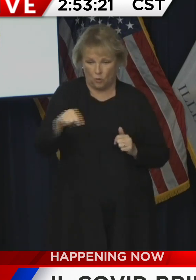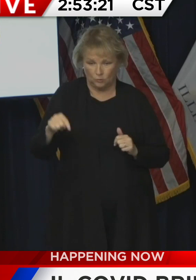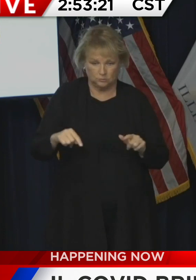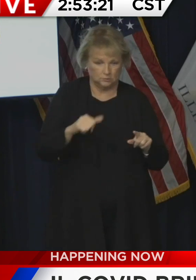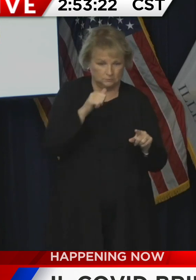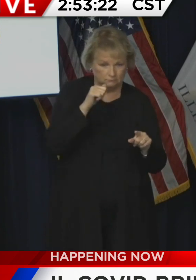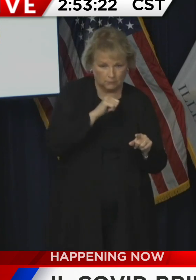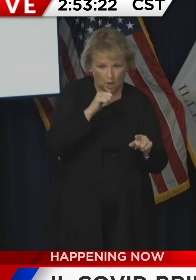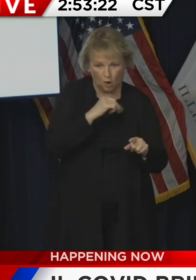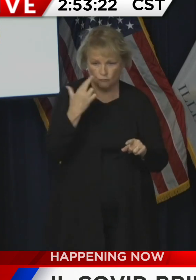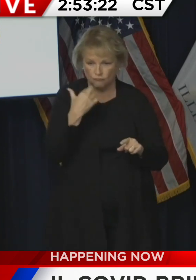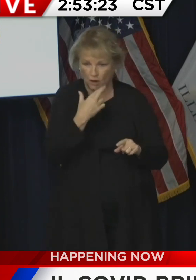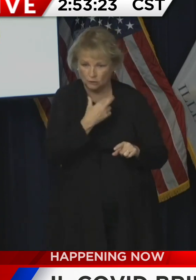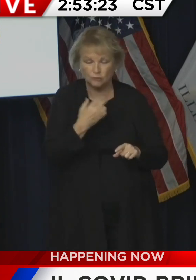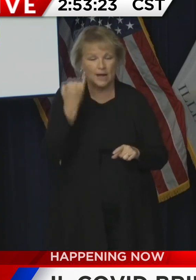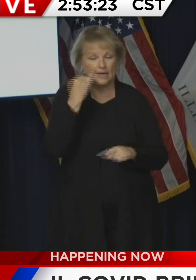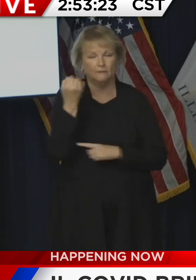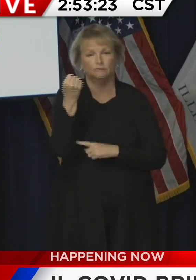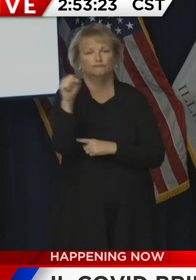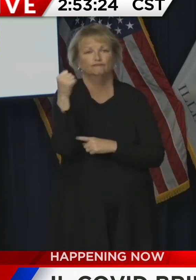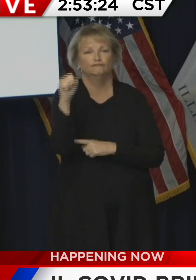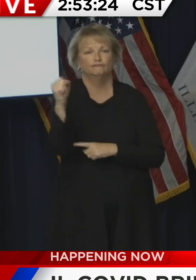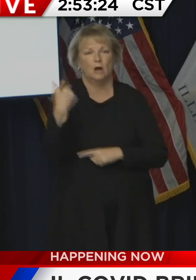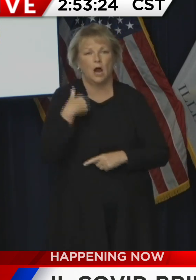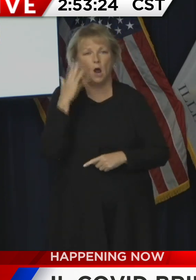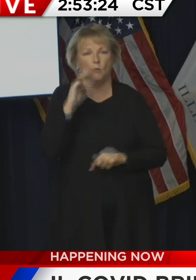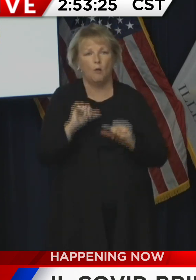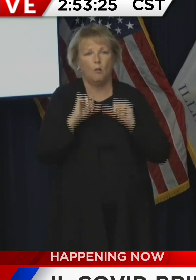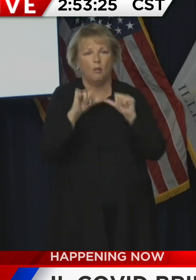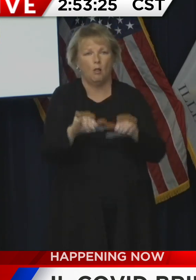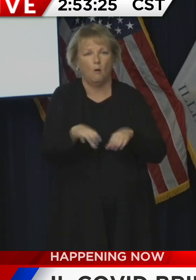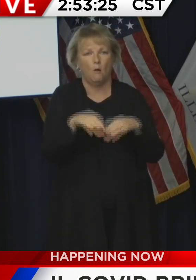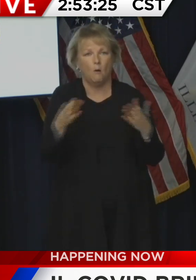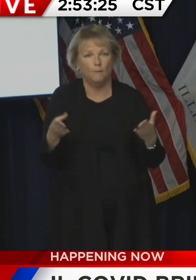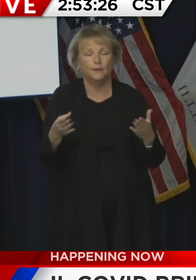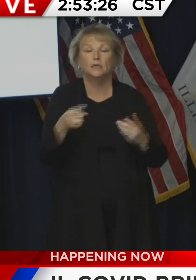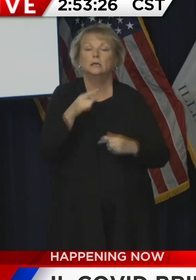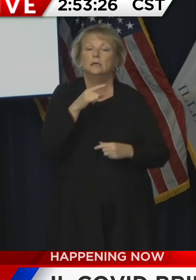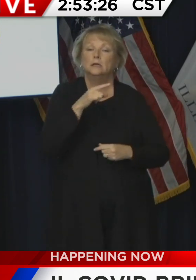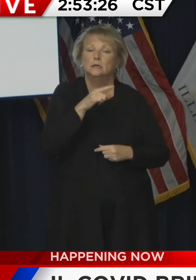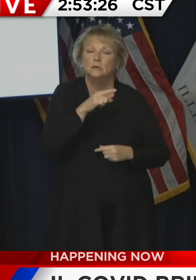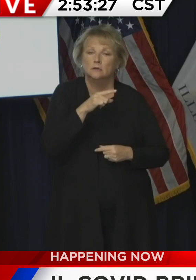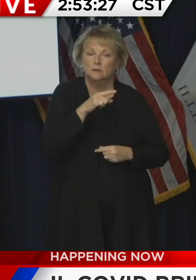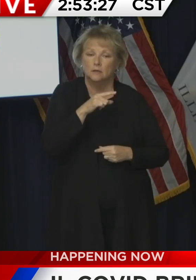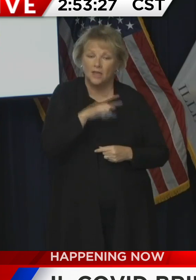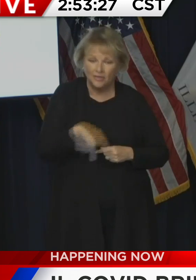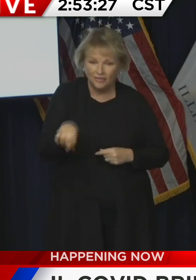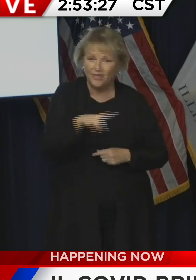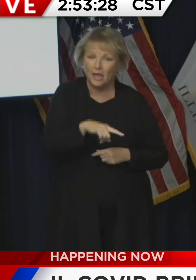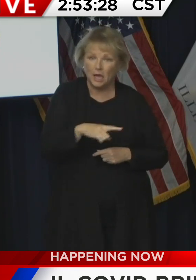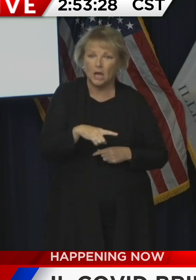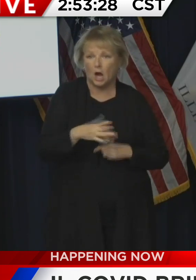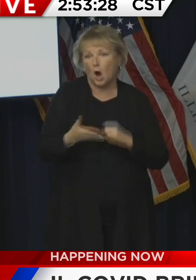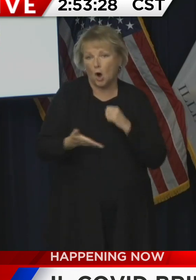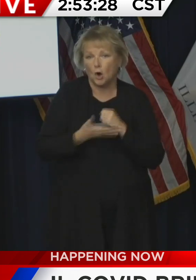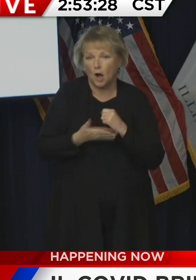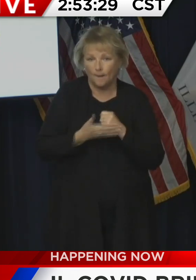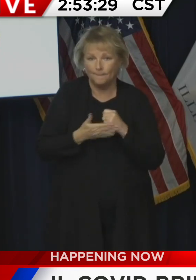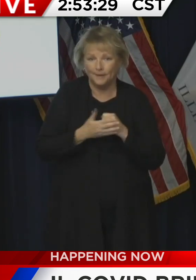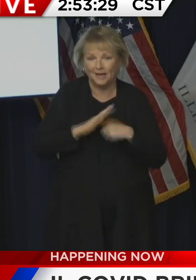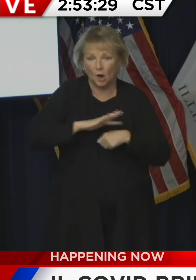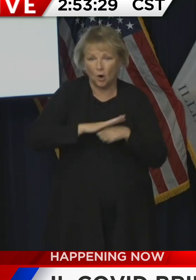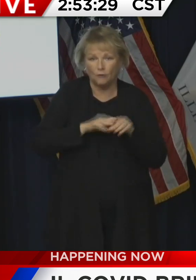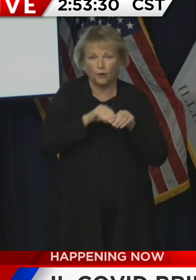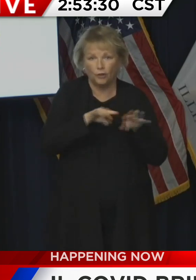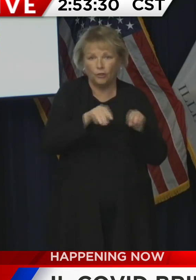when they remain open, when they don't follow the rules, they are in fact helping to communicate this virus to